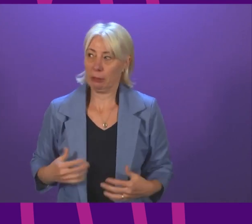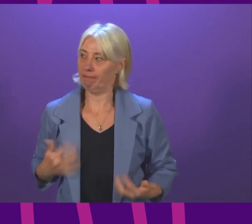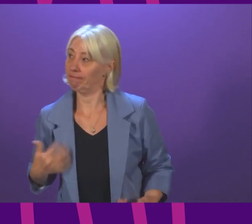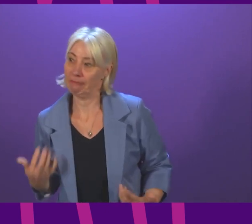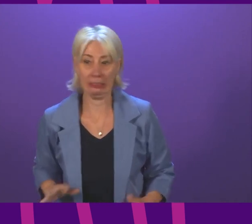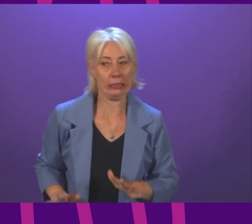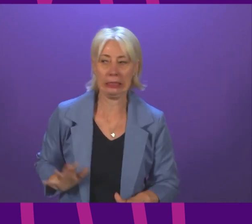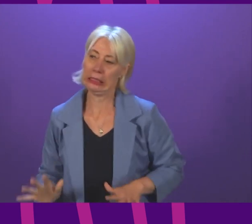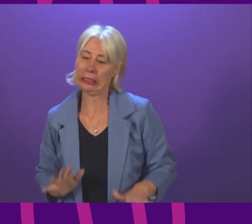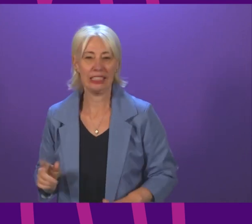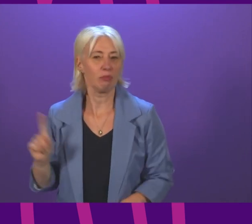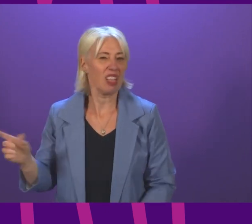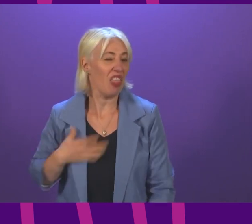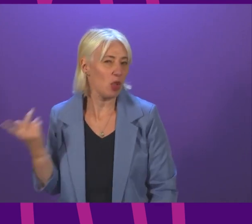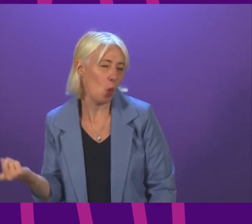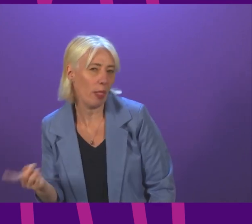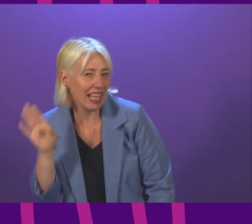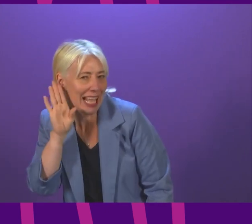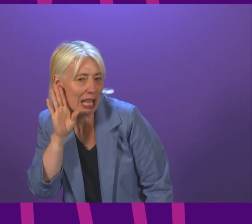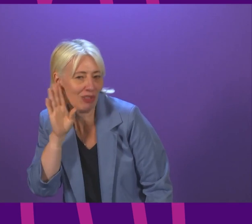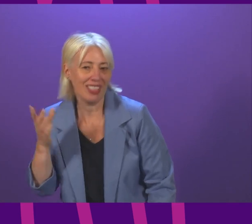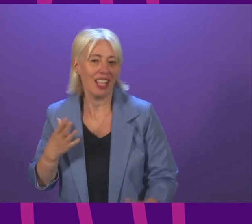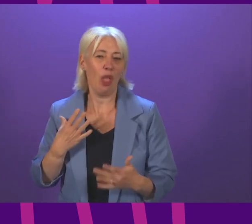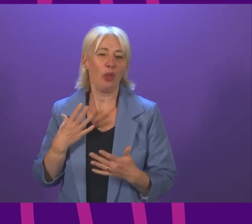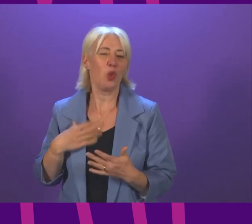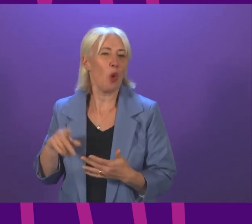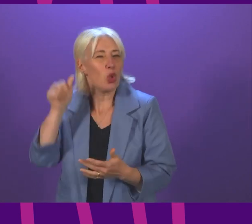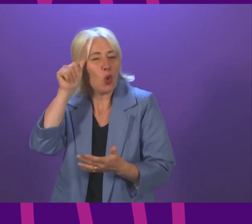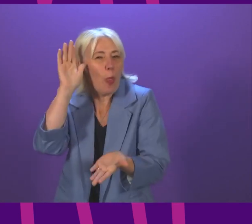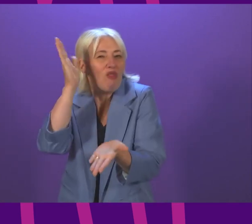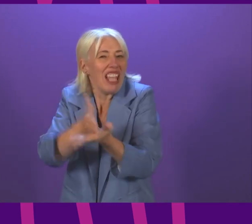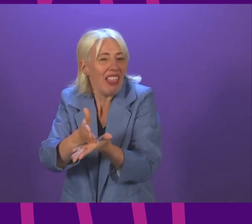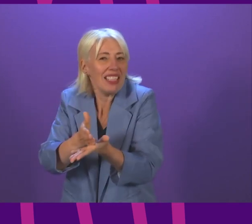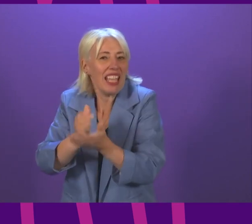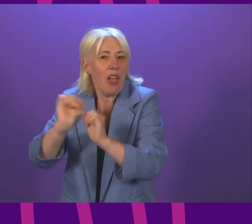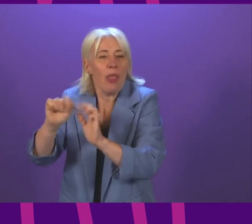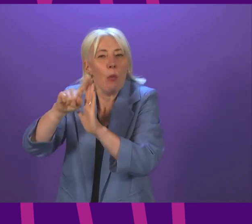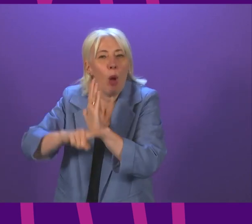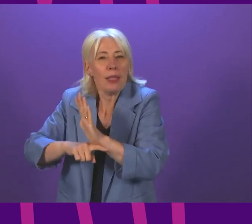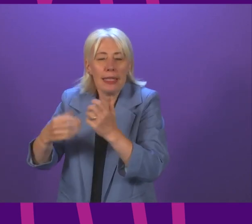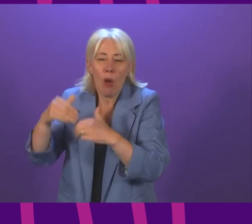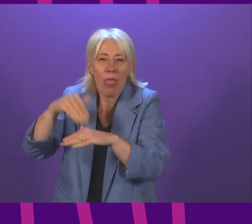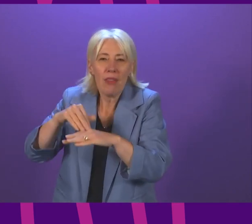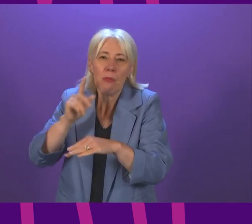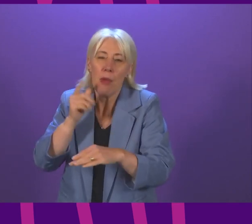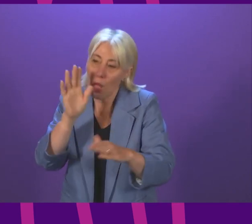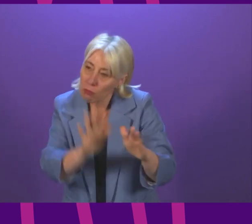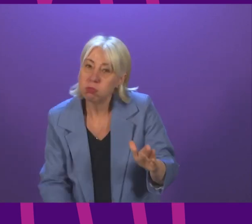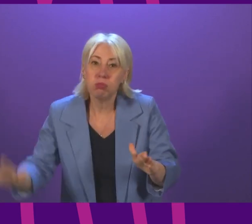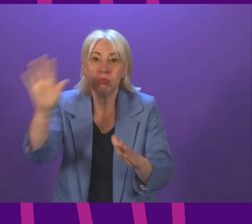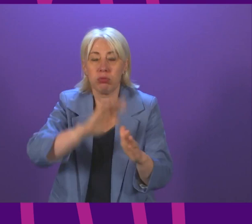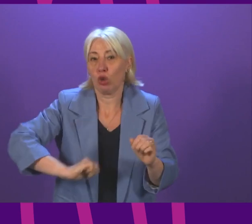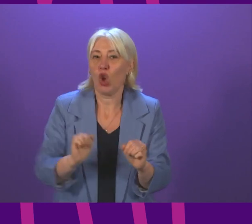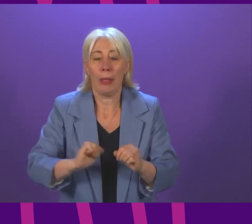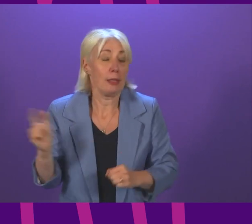because they don't like hearing they don't like listening to the reality of the damage their policies are doing to people the length and breadth of